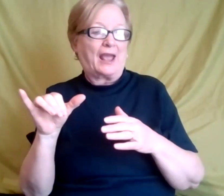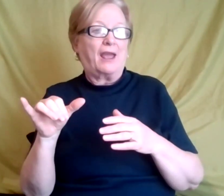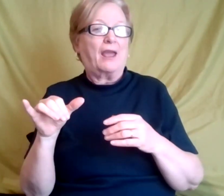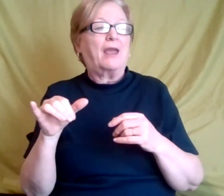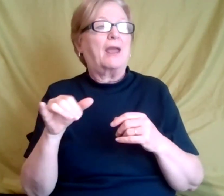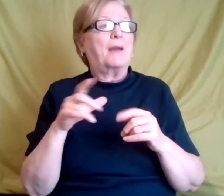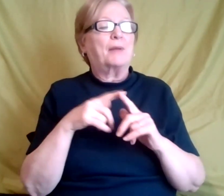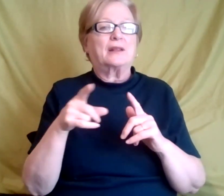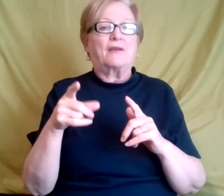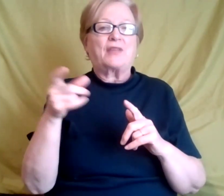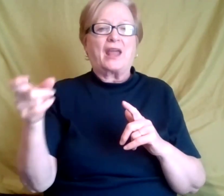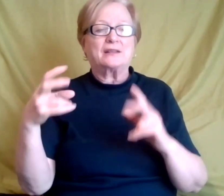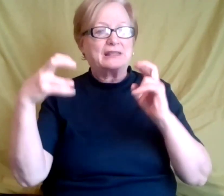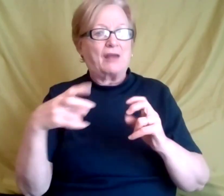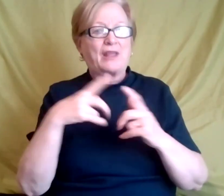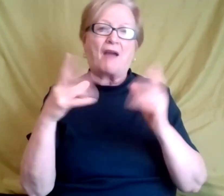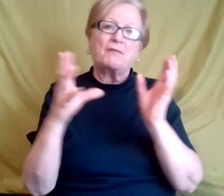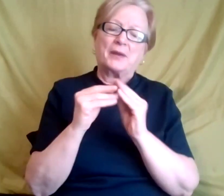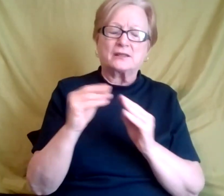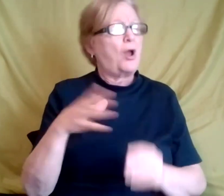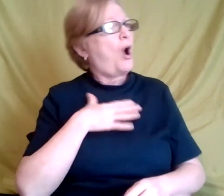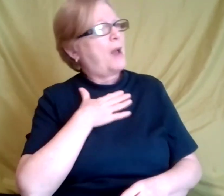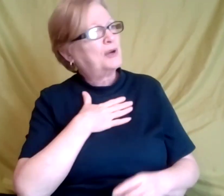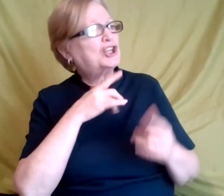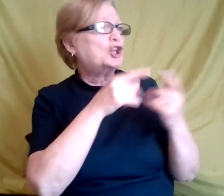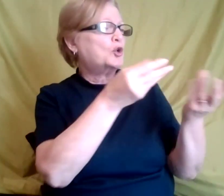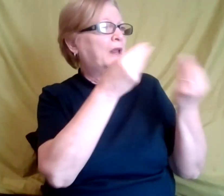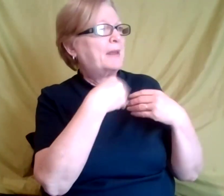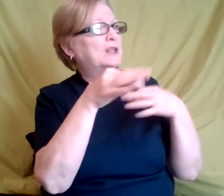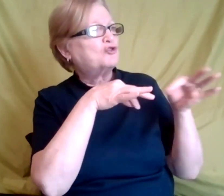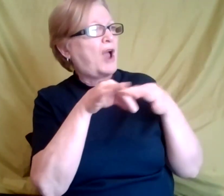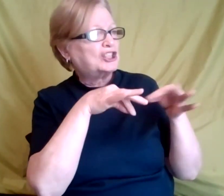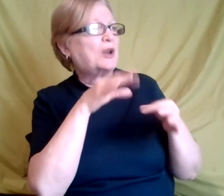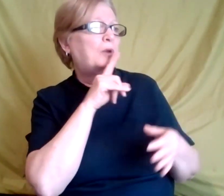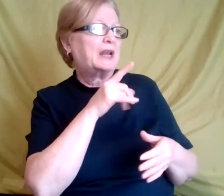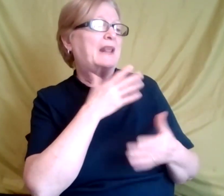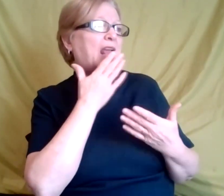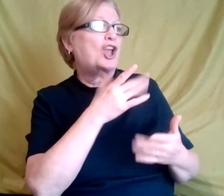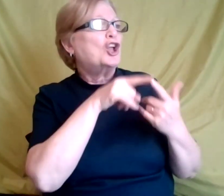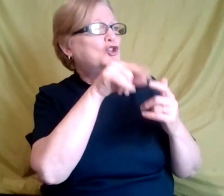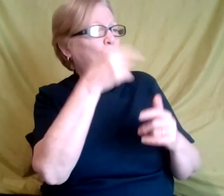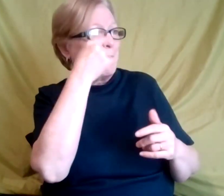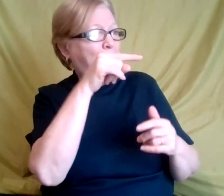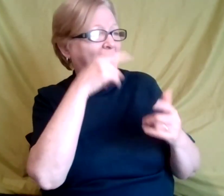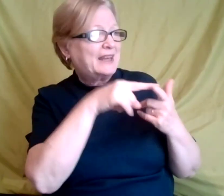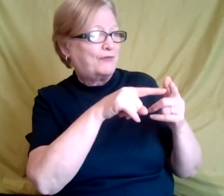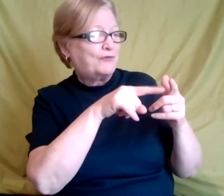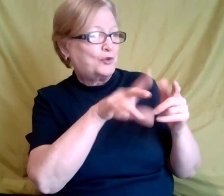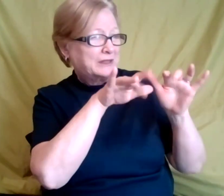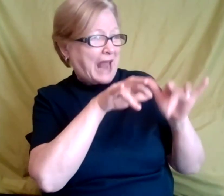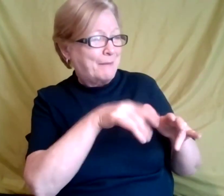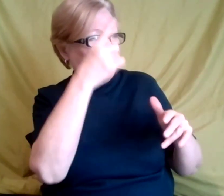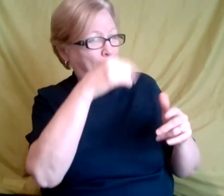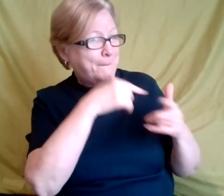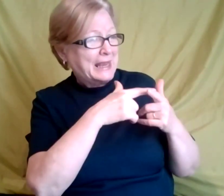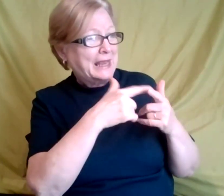meeting and, and I appreciate you giving me all of these instructions. I would really appreciate if you can just put it in writing, you know, for, for